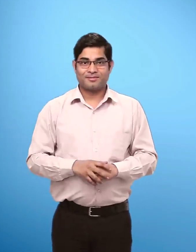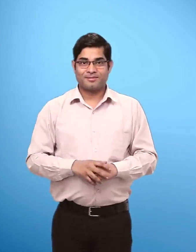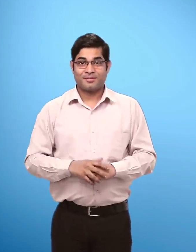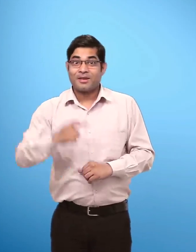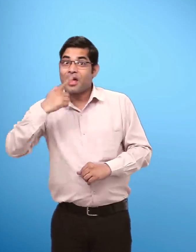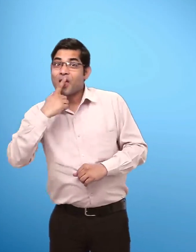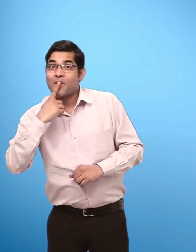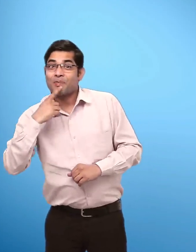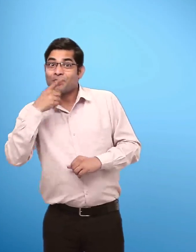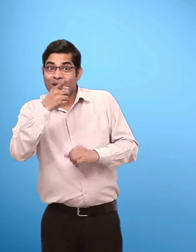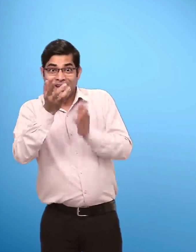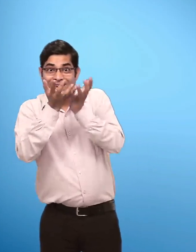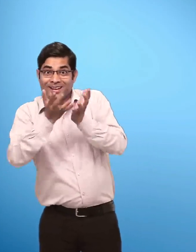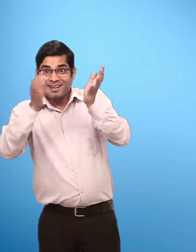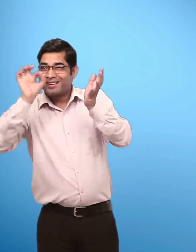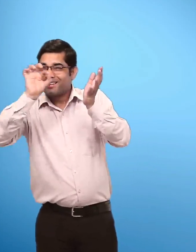Five honeybees are